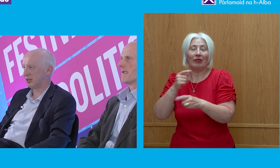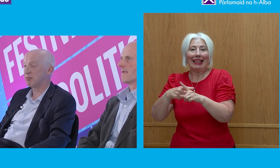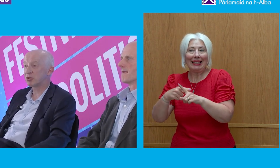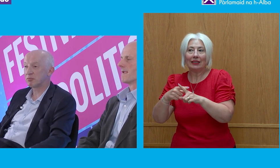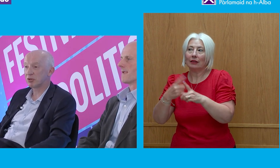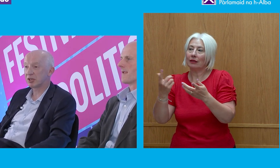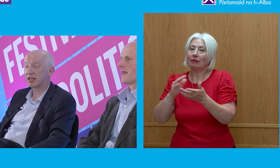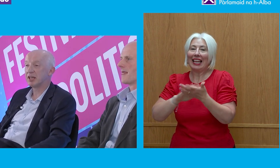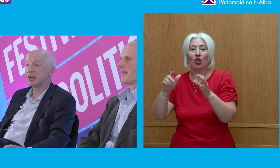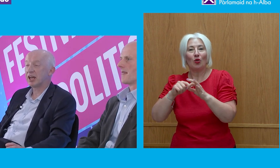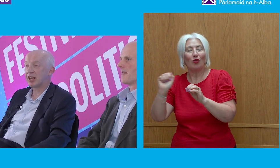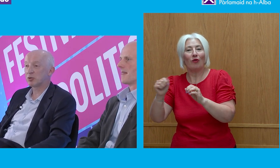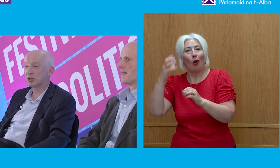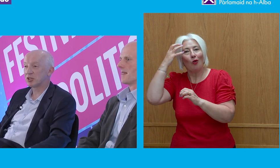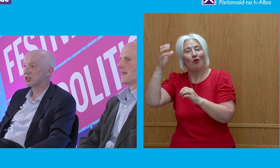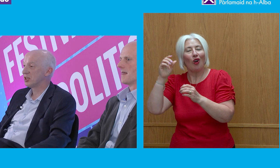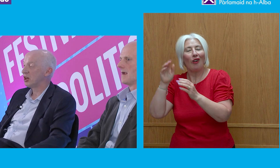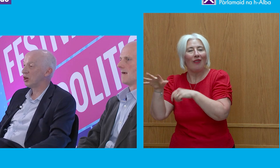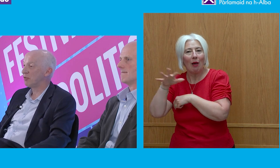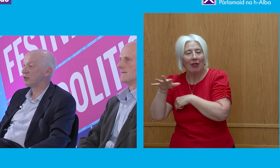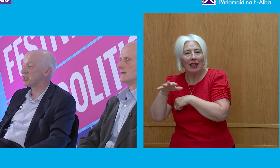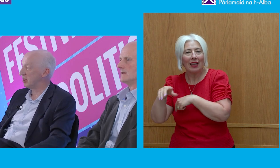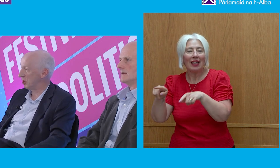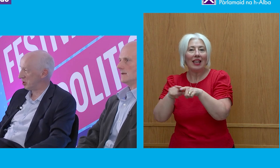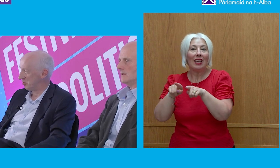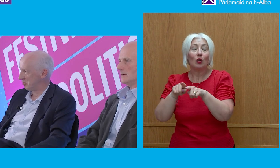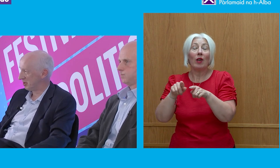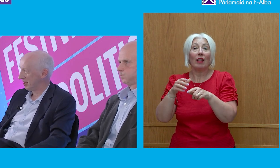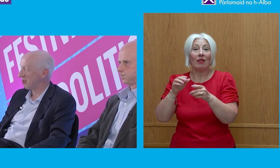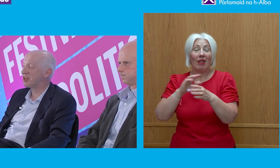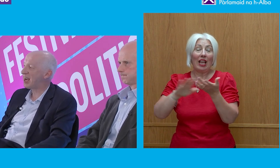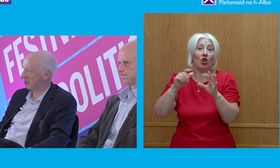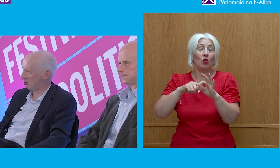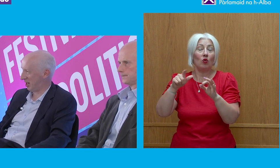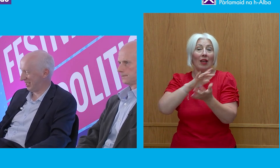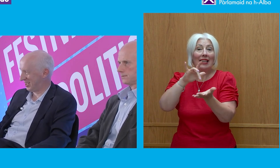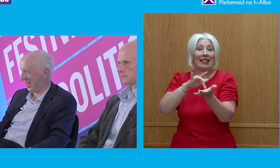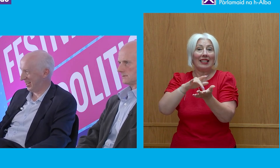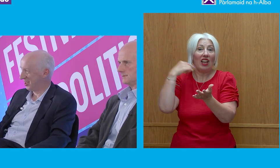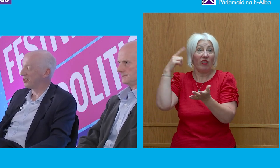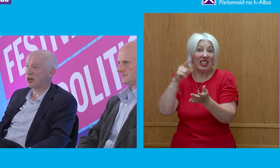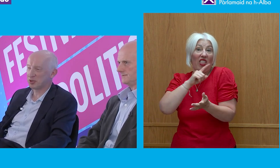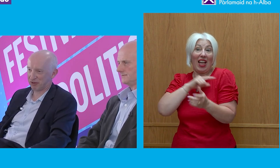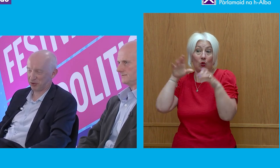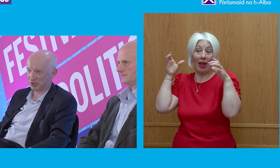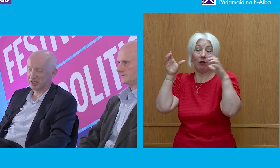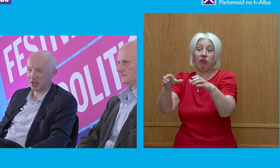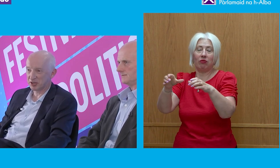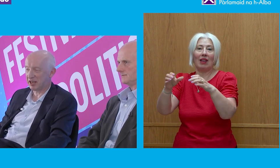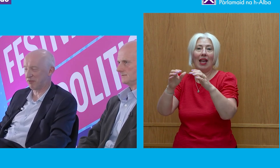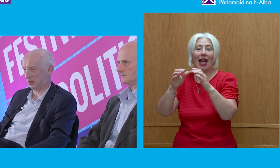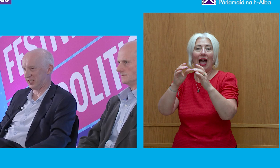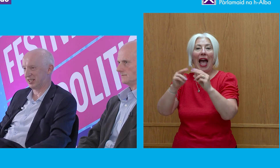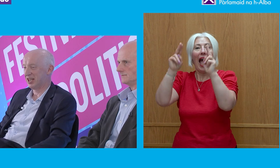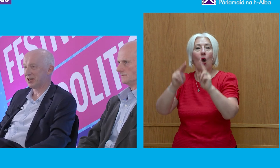and most importantly headquarters of the City of London. That's why it's there. Those are the forces,